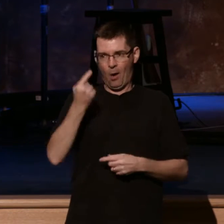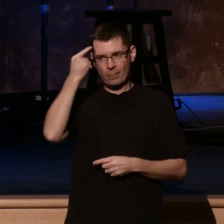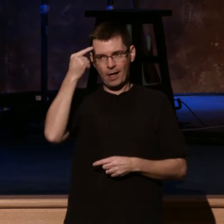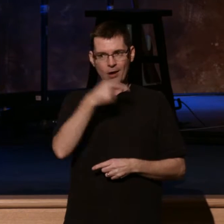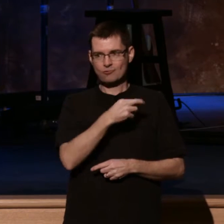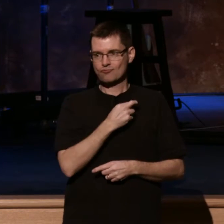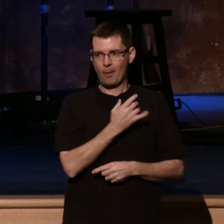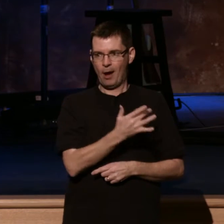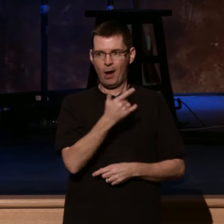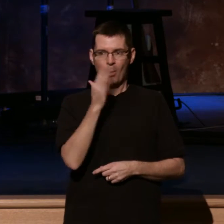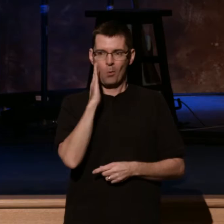Robbie Simons, I tell you.